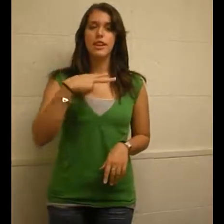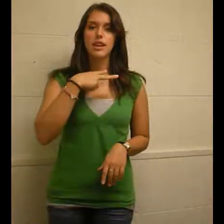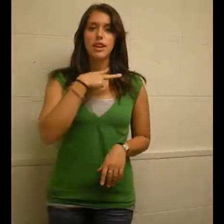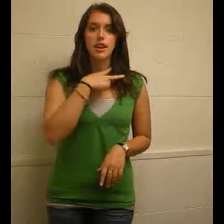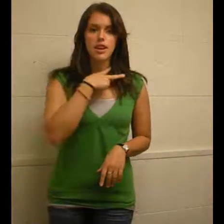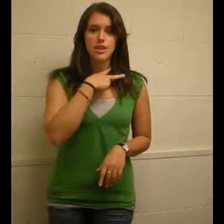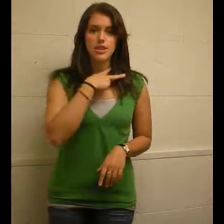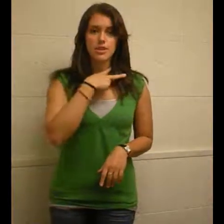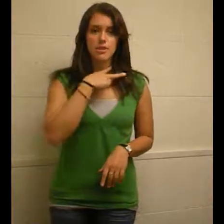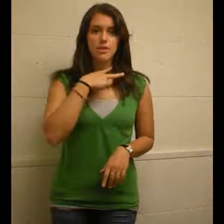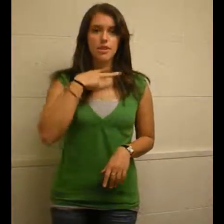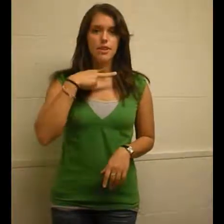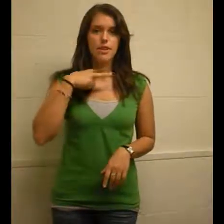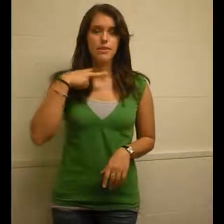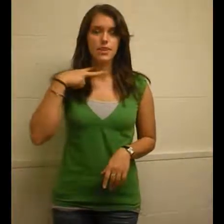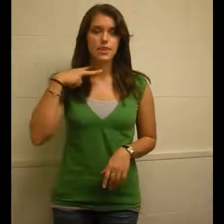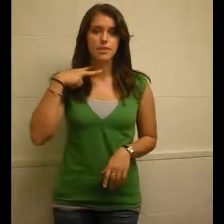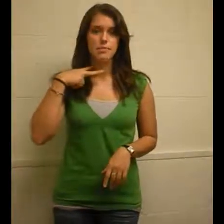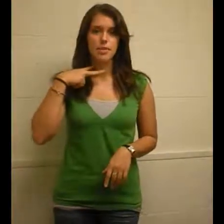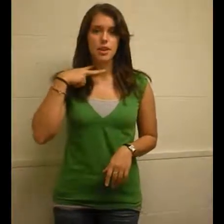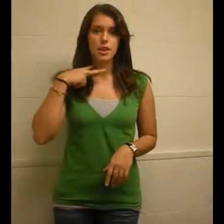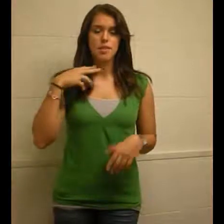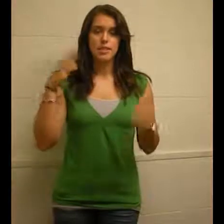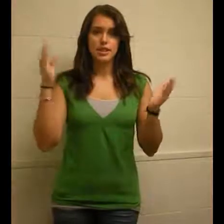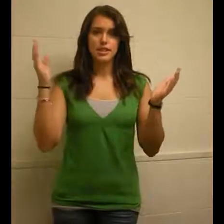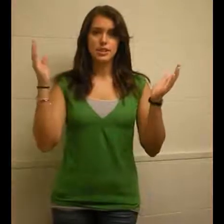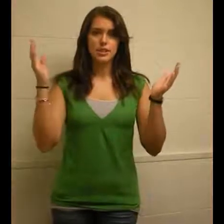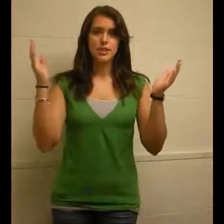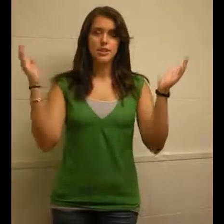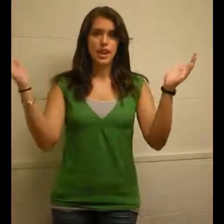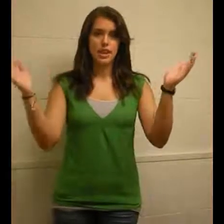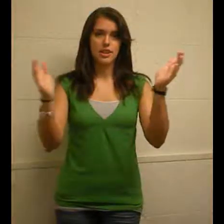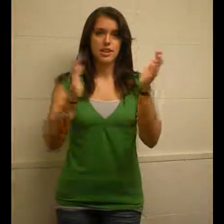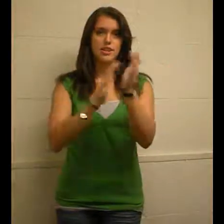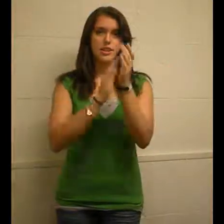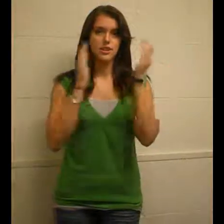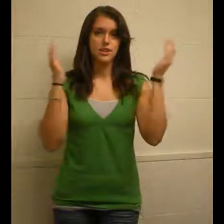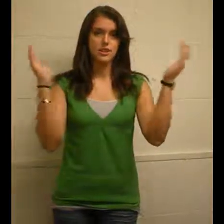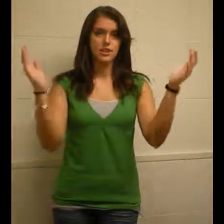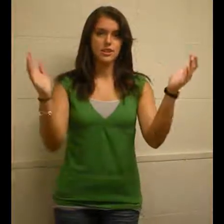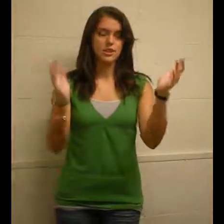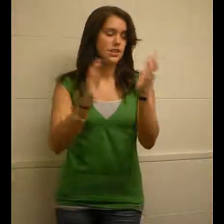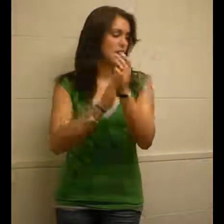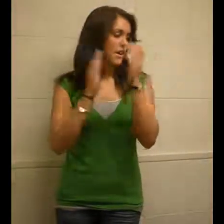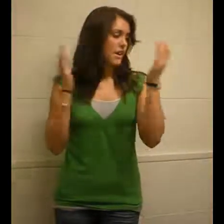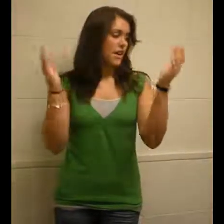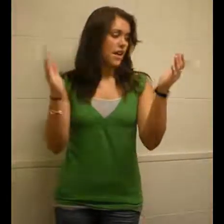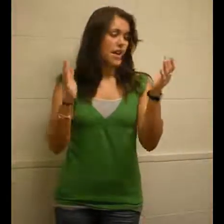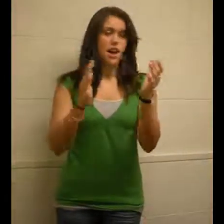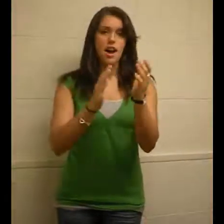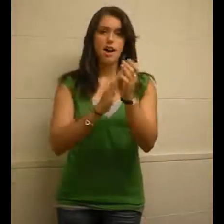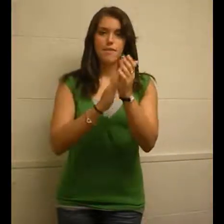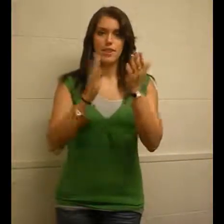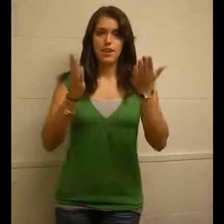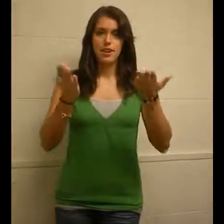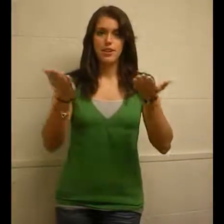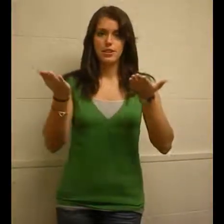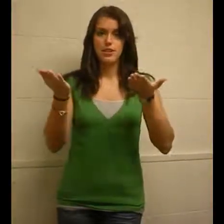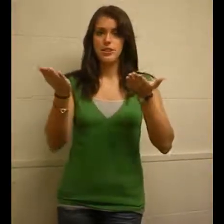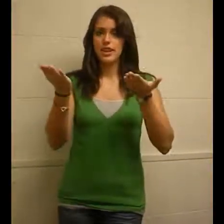B, across your throat. Victim praises two hands in circles. Offer, two